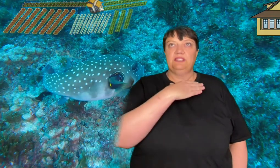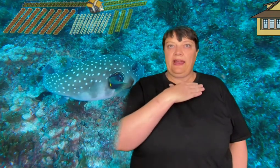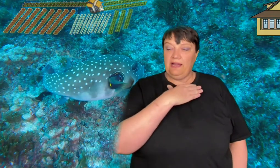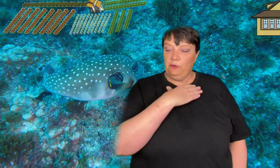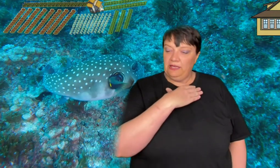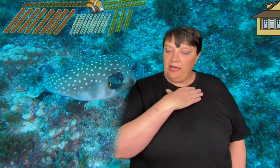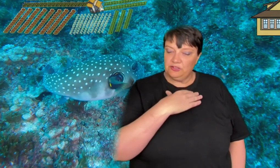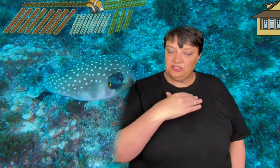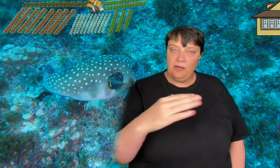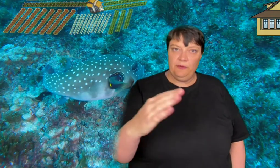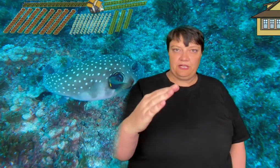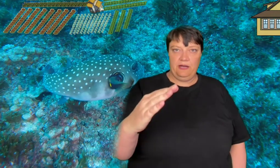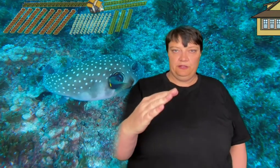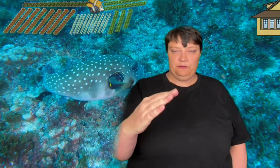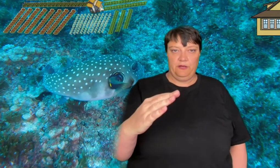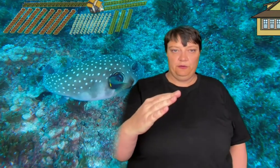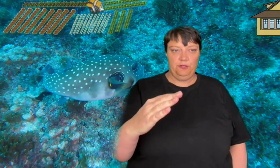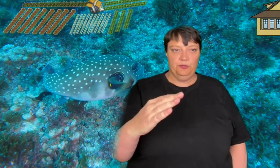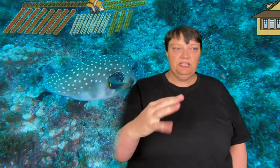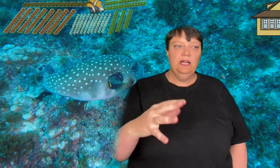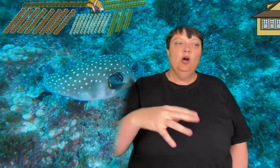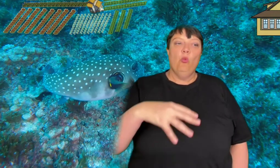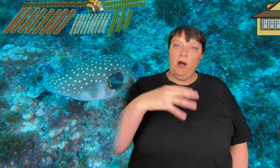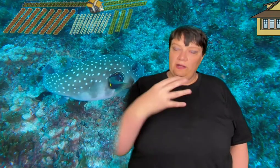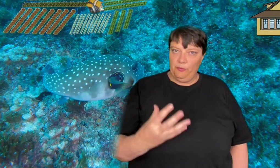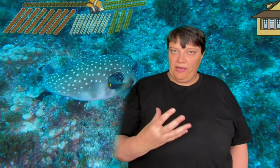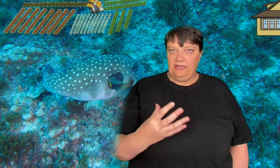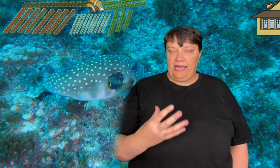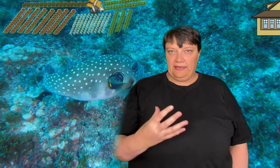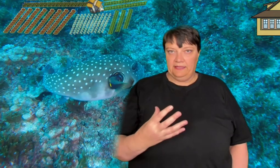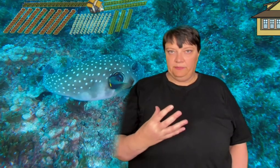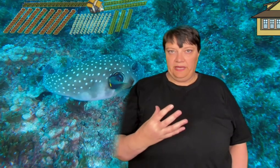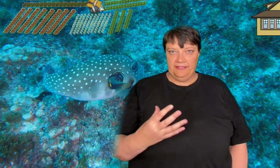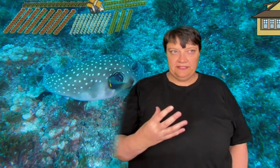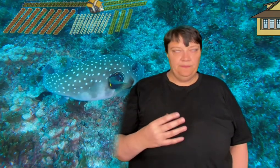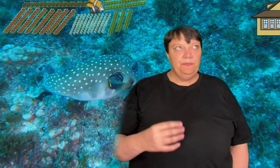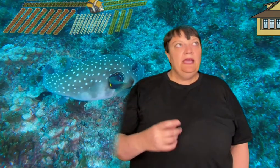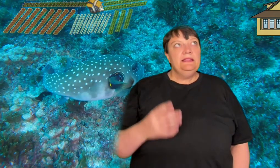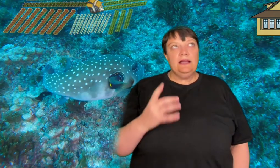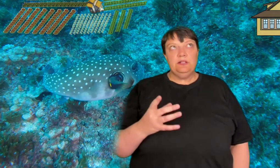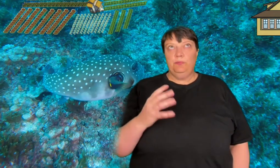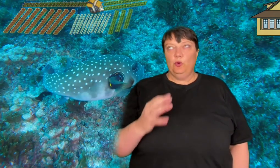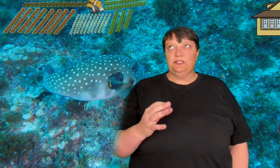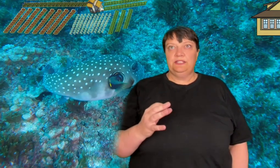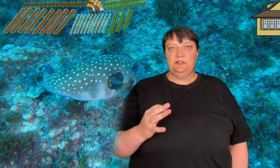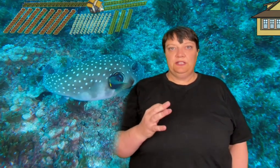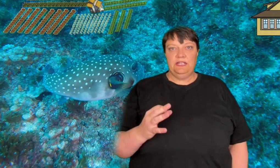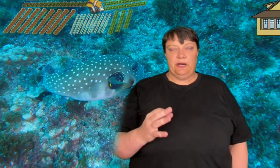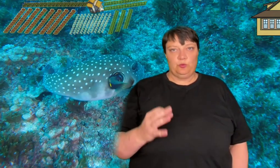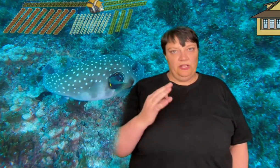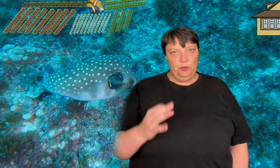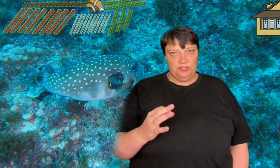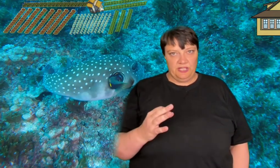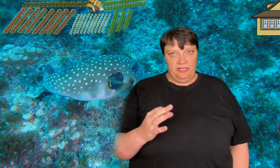houses that will allow some of the current to flow through it while remaining anchored in place. The other important thing to